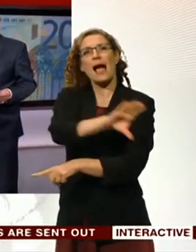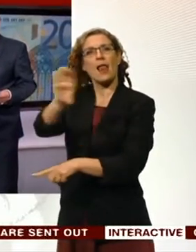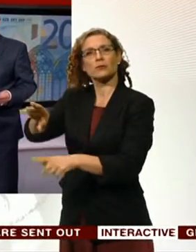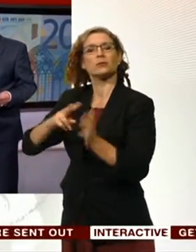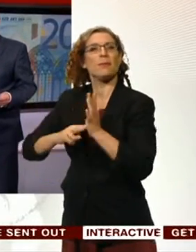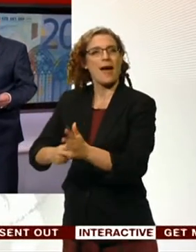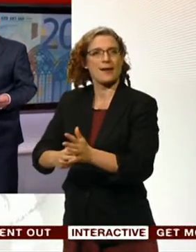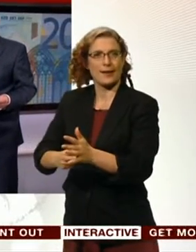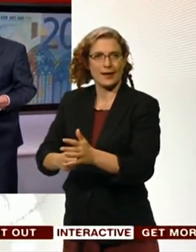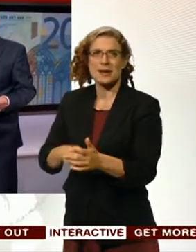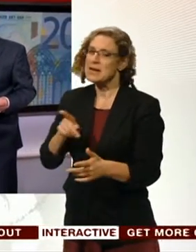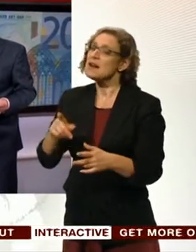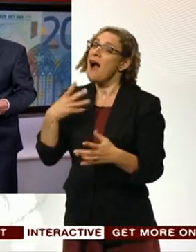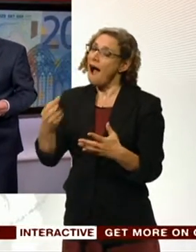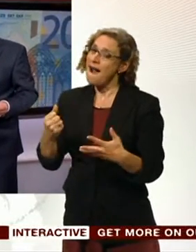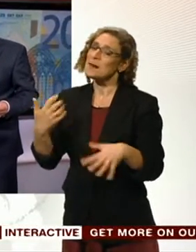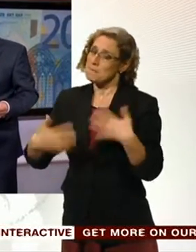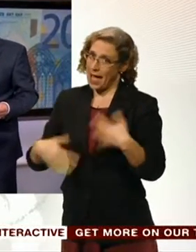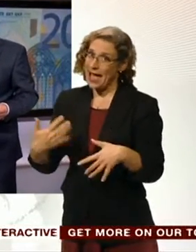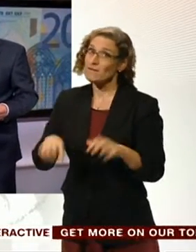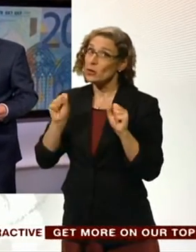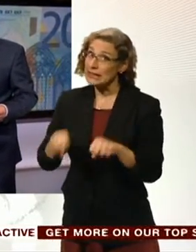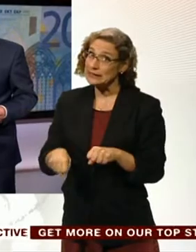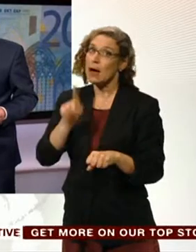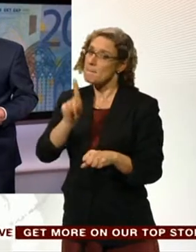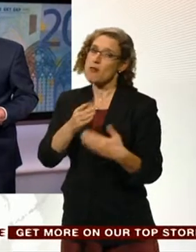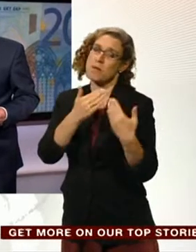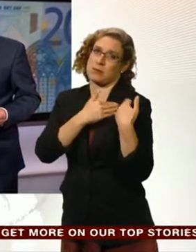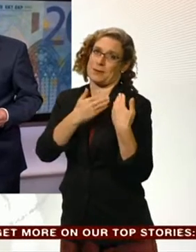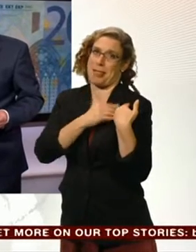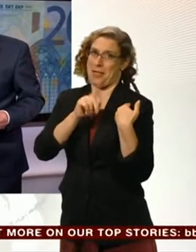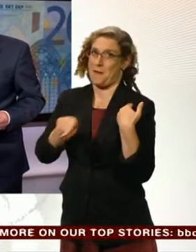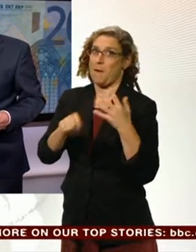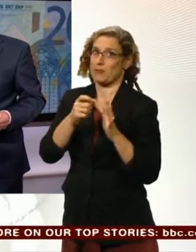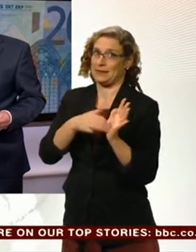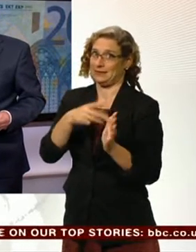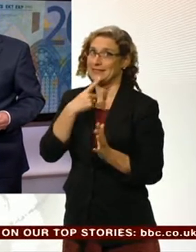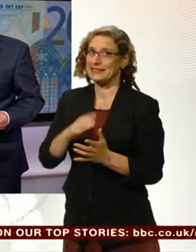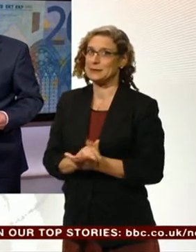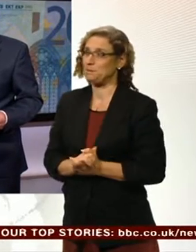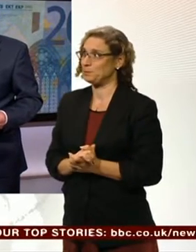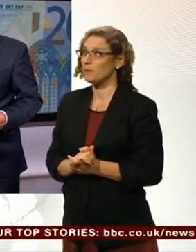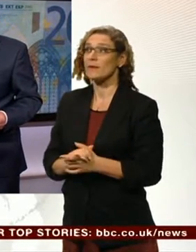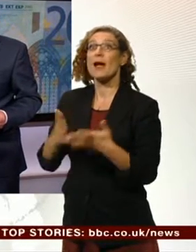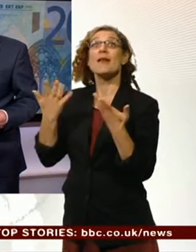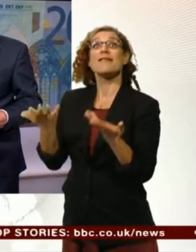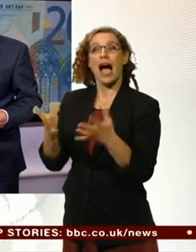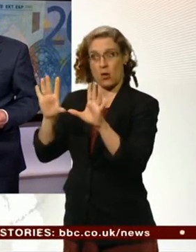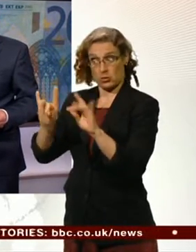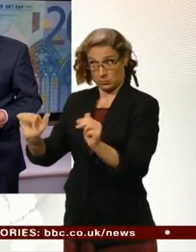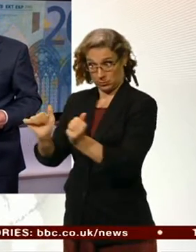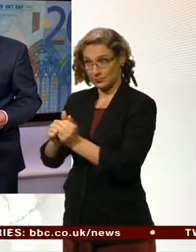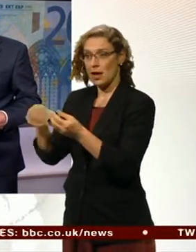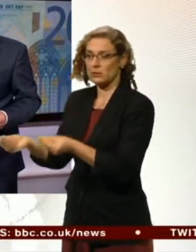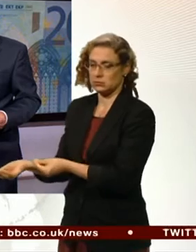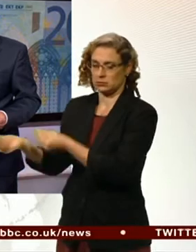called a painful but responsible decision. The vote came just hours before Eurozone finance ministers are due to approve the €85 billion